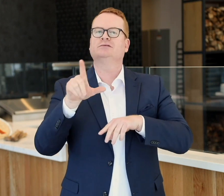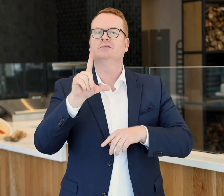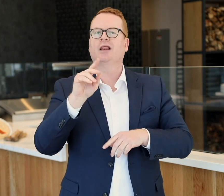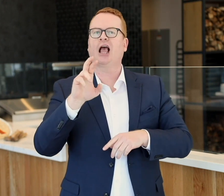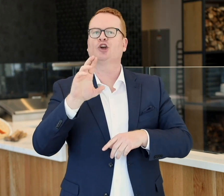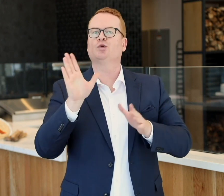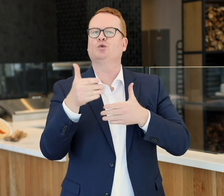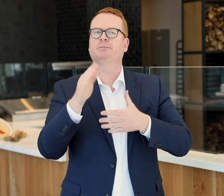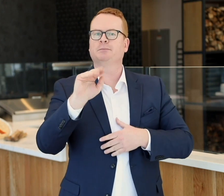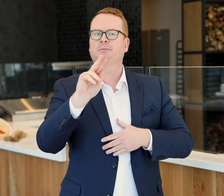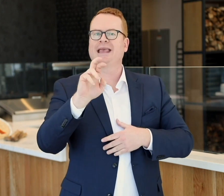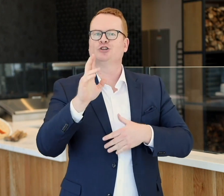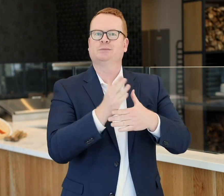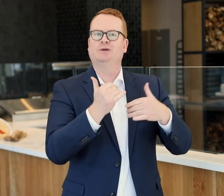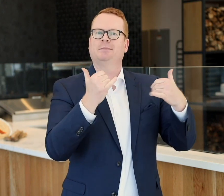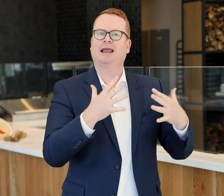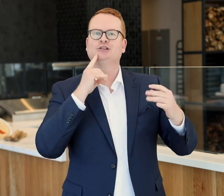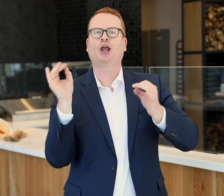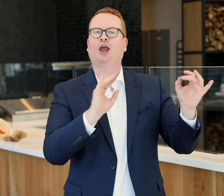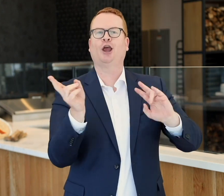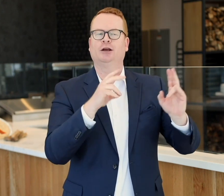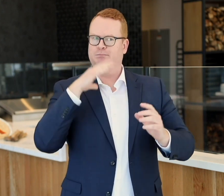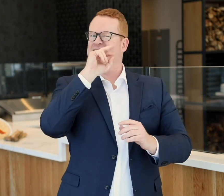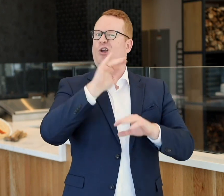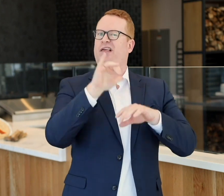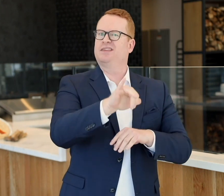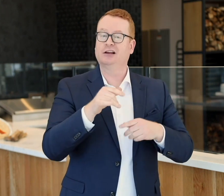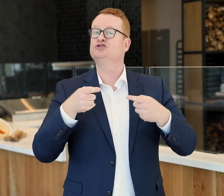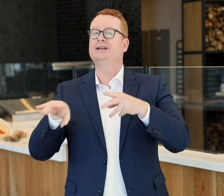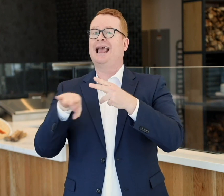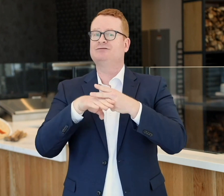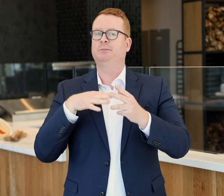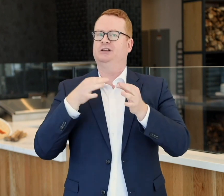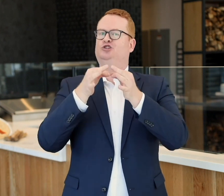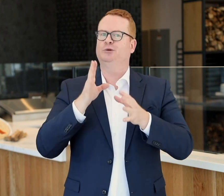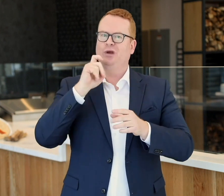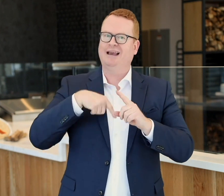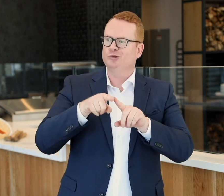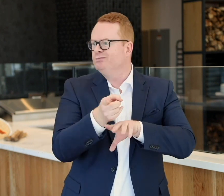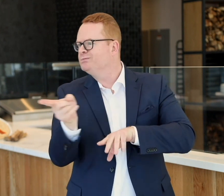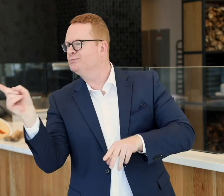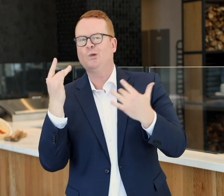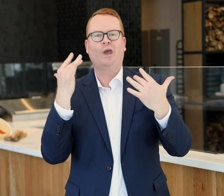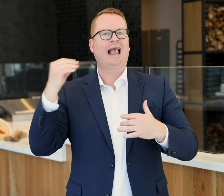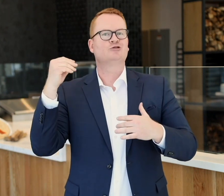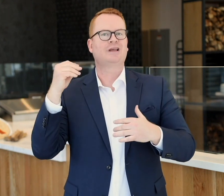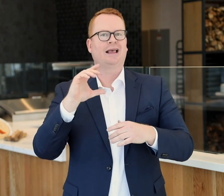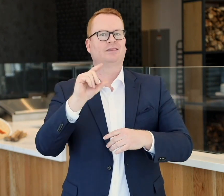out on the locker room banter between players. During halftime, my interpreter would have to wait outside